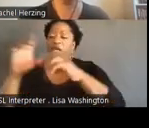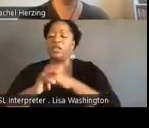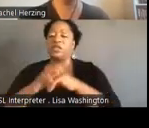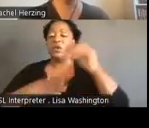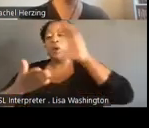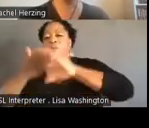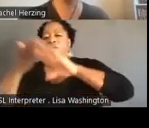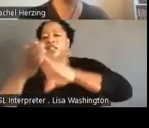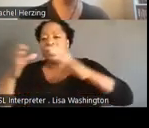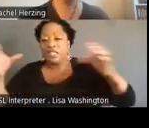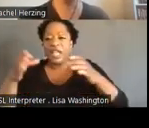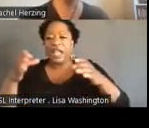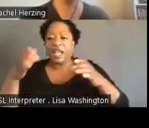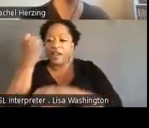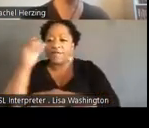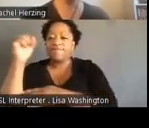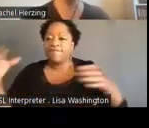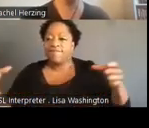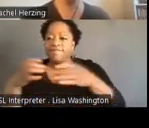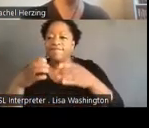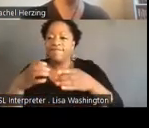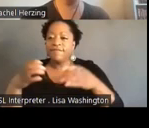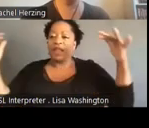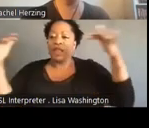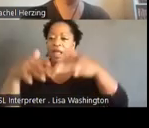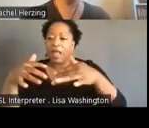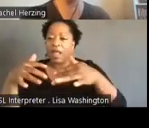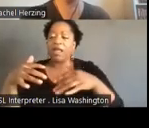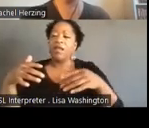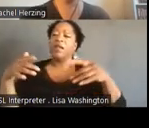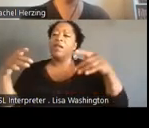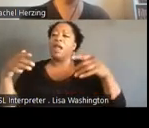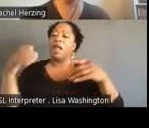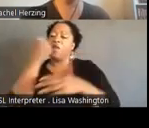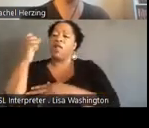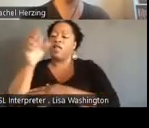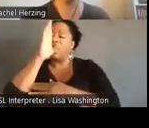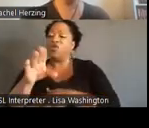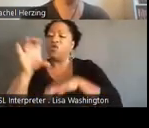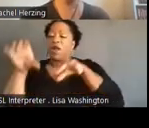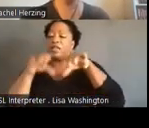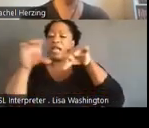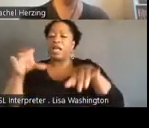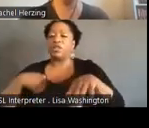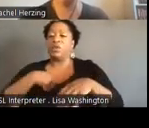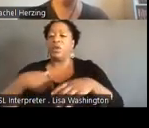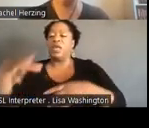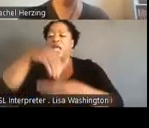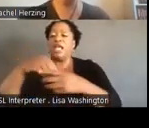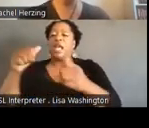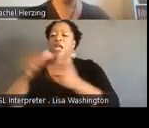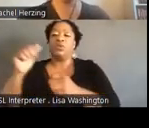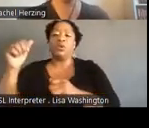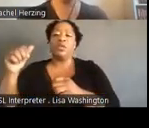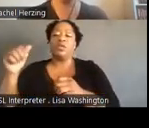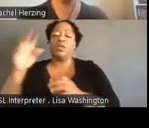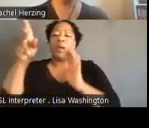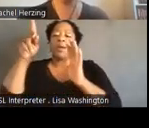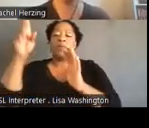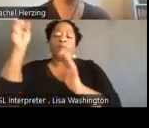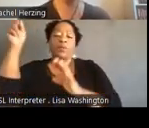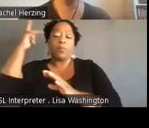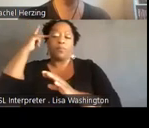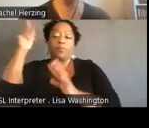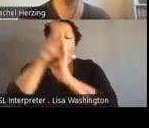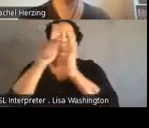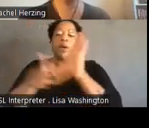mobilizations and rallies and direct actions. We engaged in policy advocacy. We testified